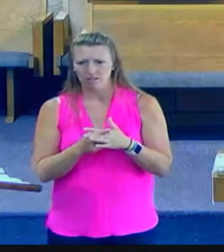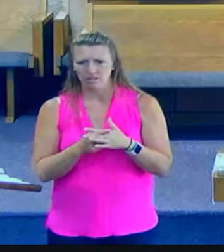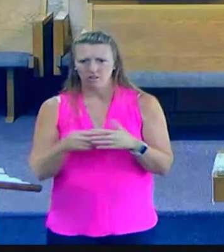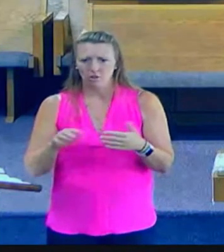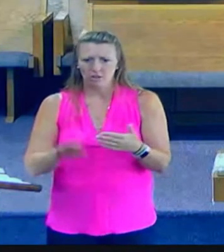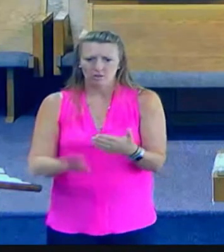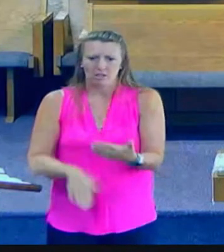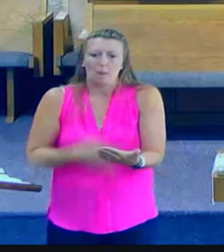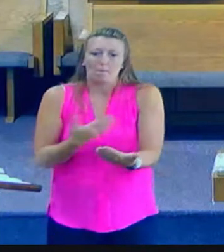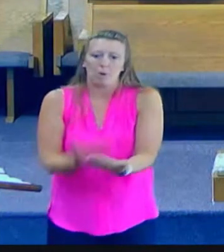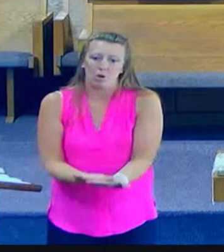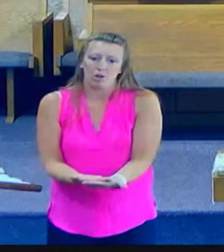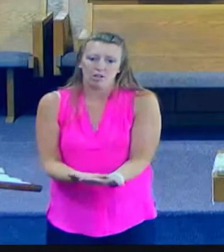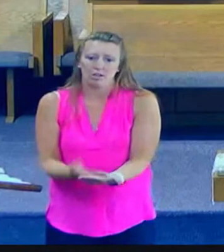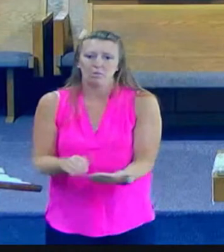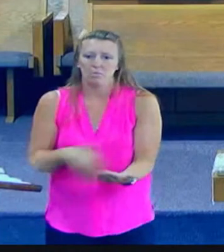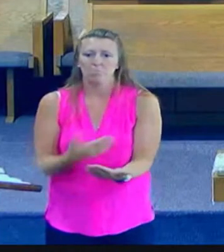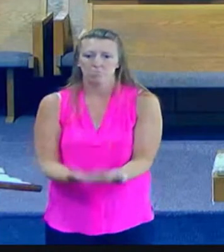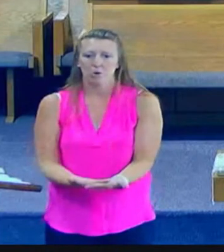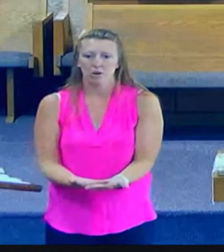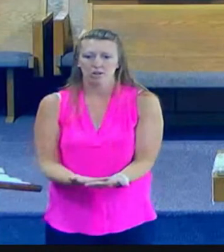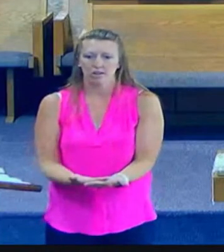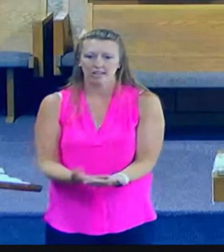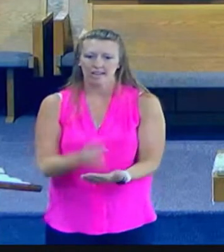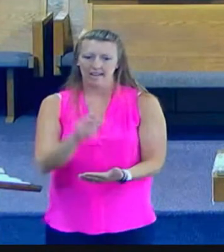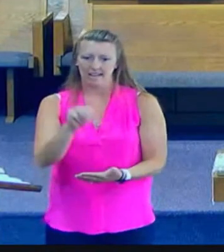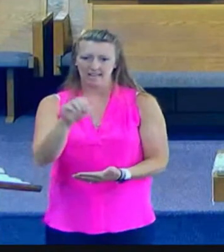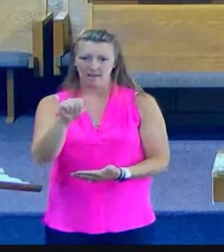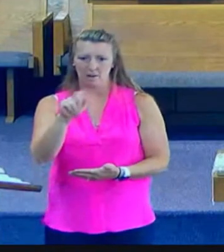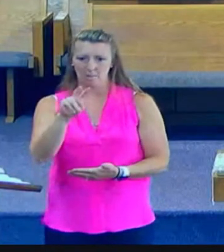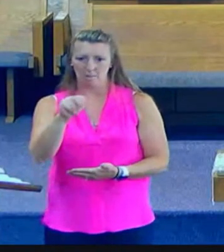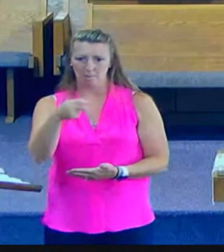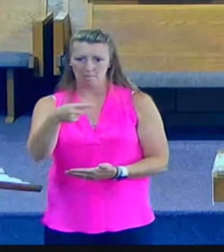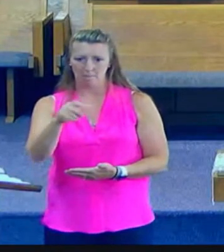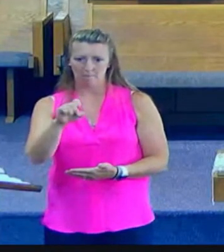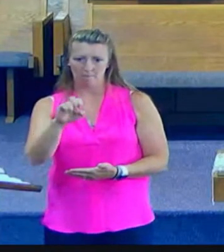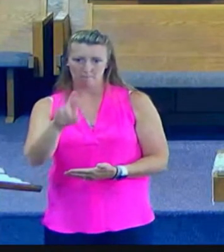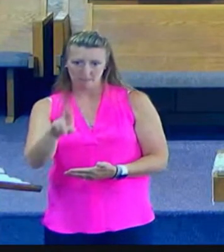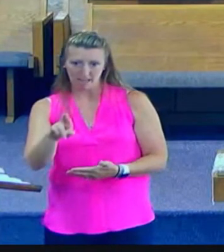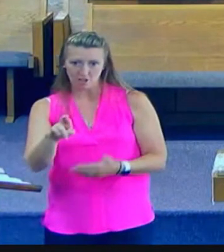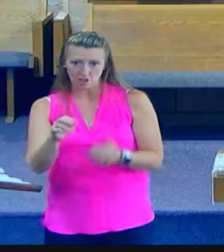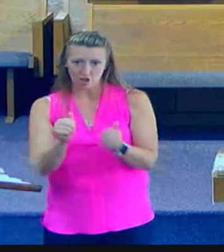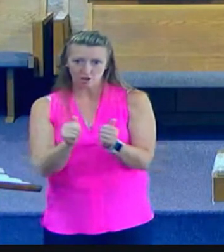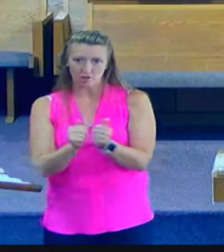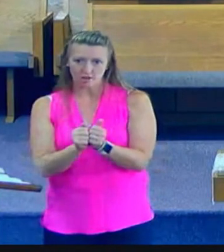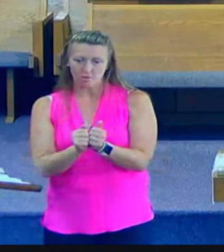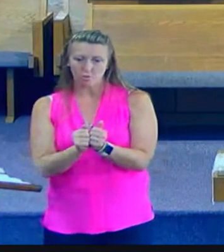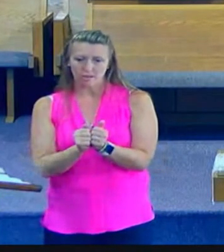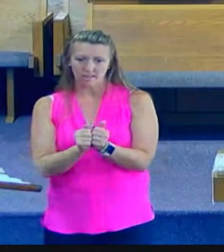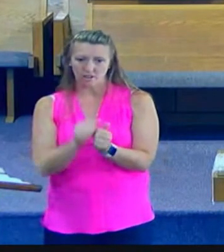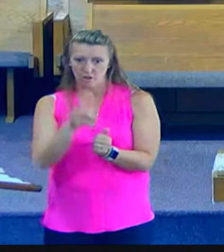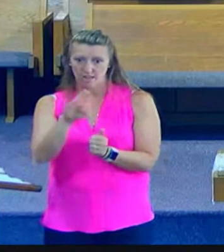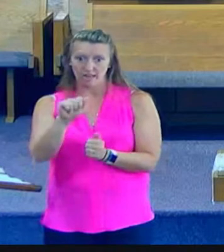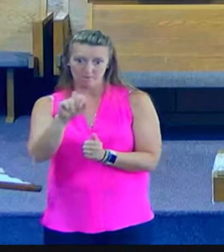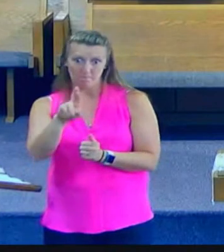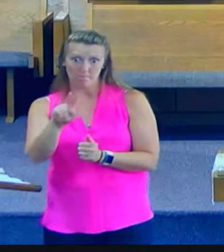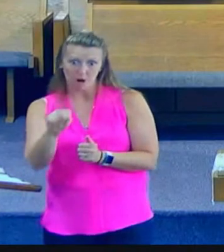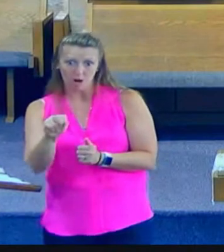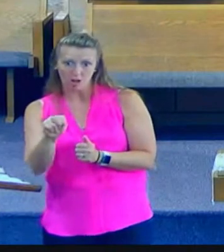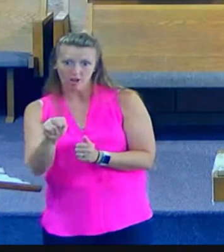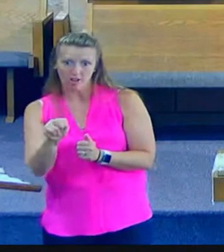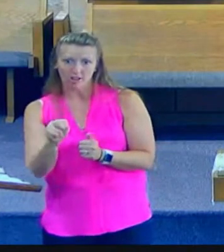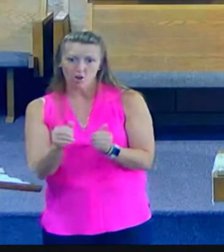exhausted from a day of heavy toil, and yet he stands and with a word